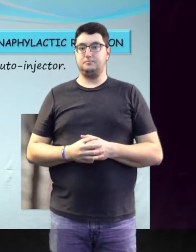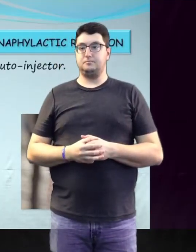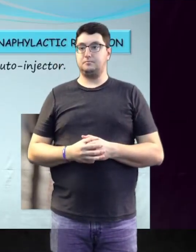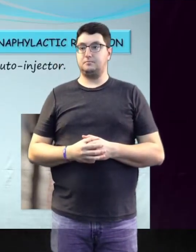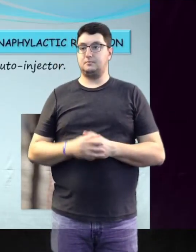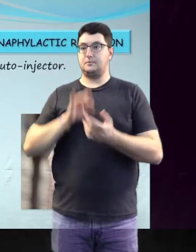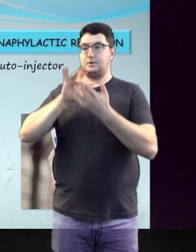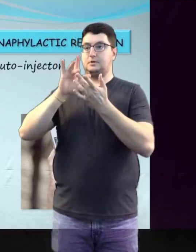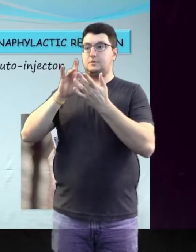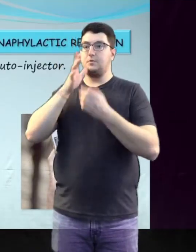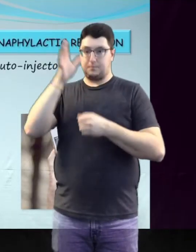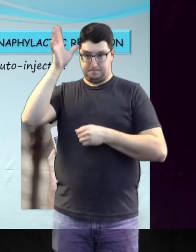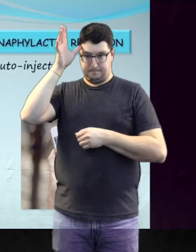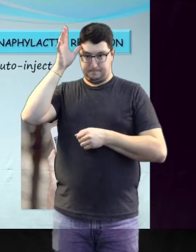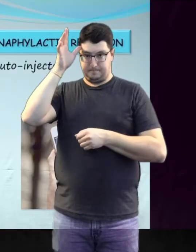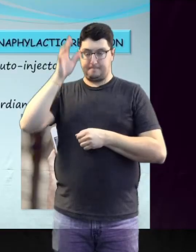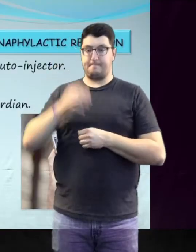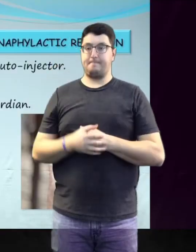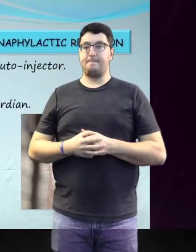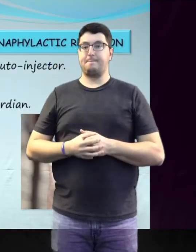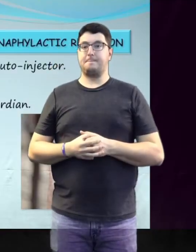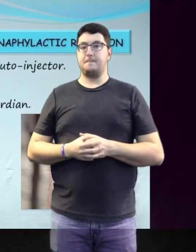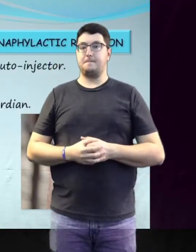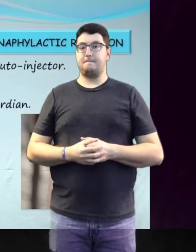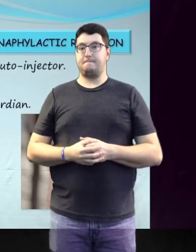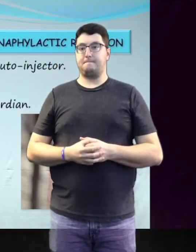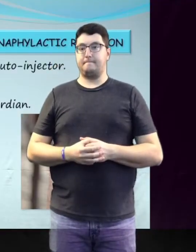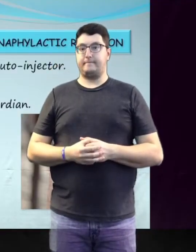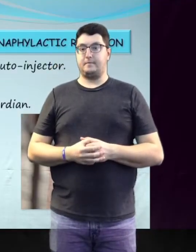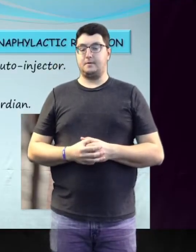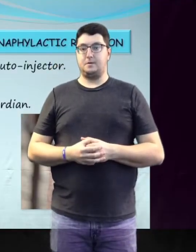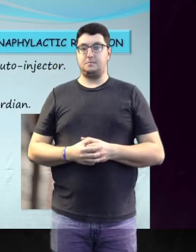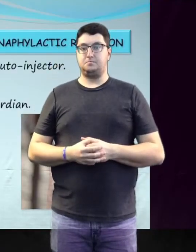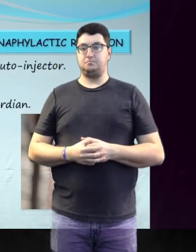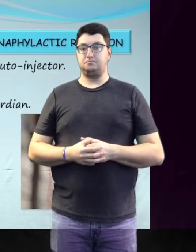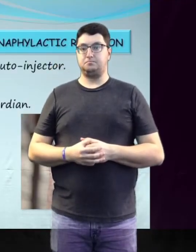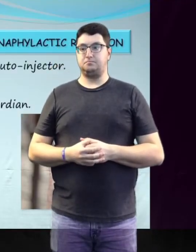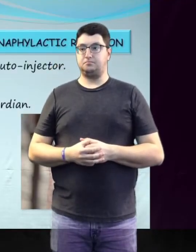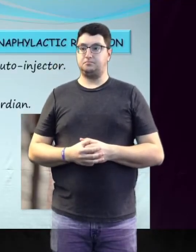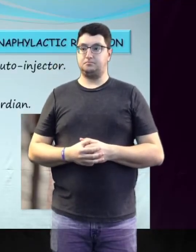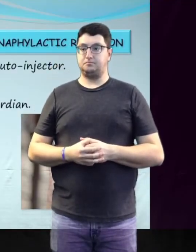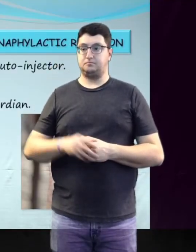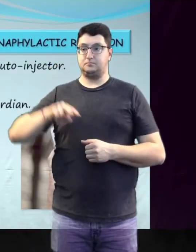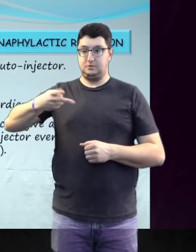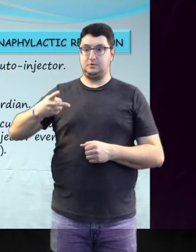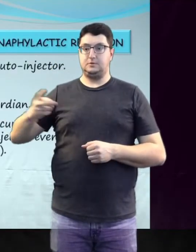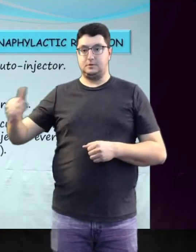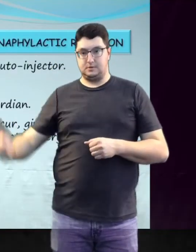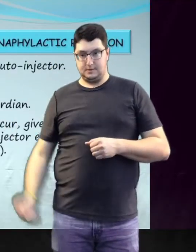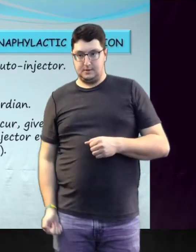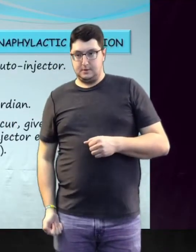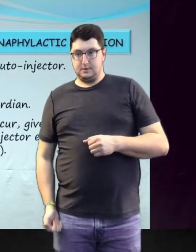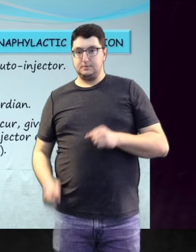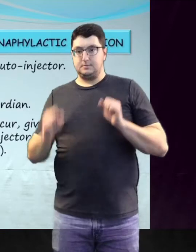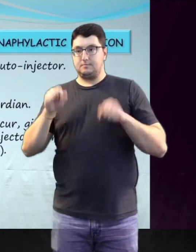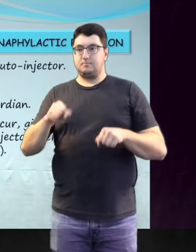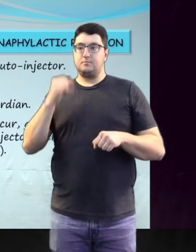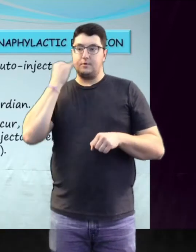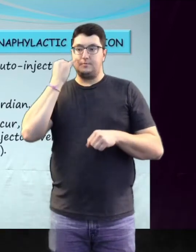autoinjector. Contact the child's parent or guardian. A second dose of epinephrine may be